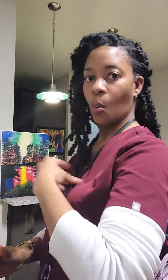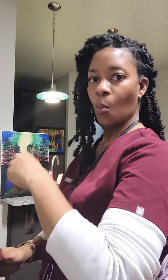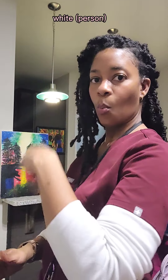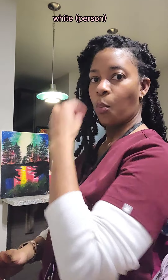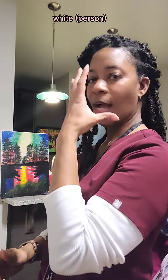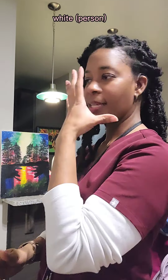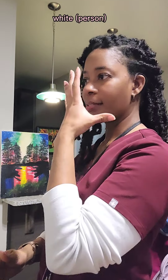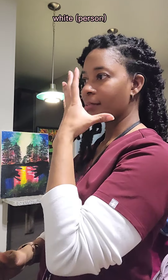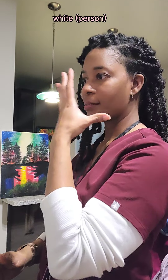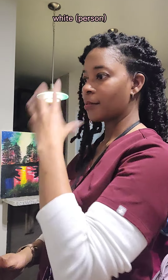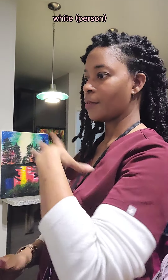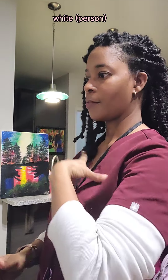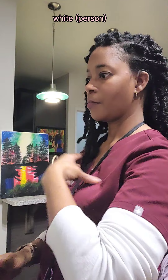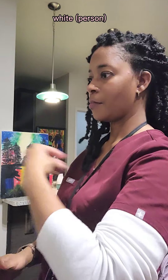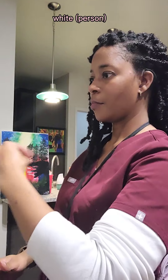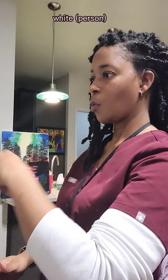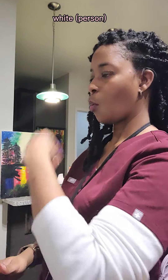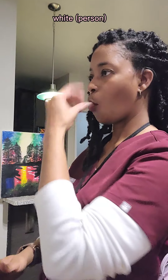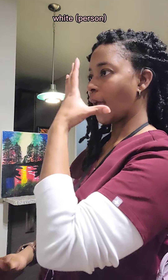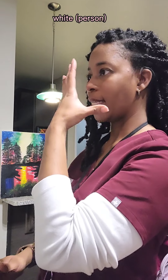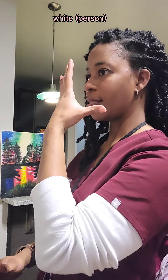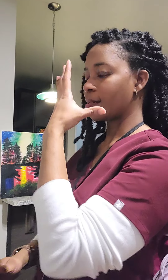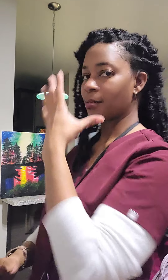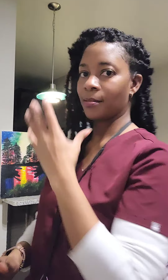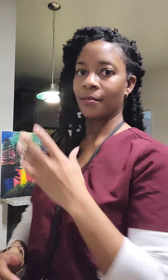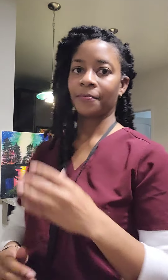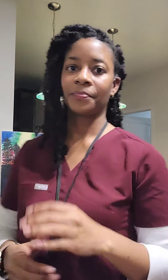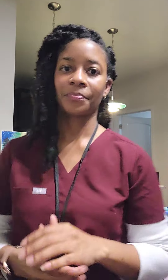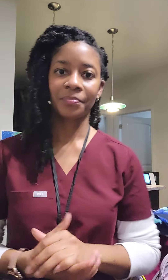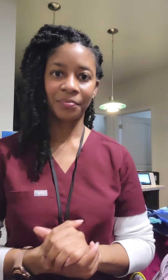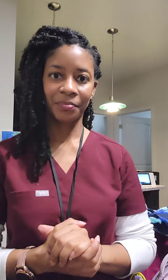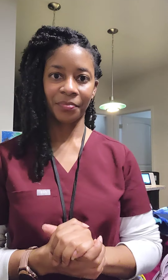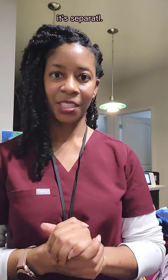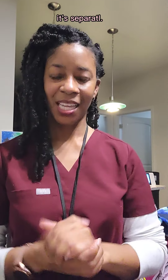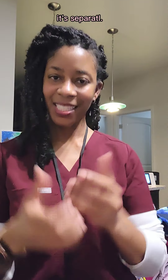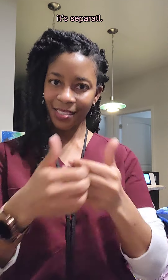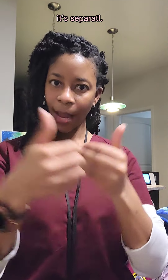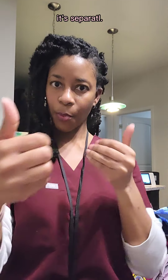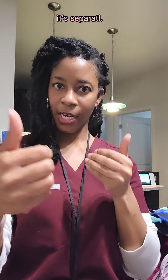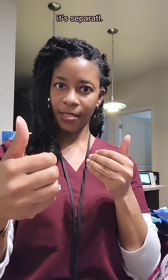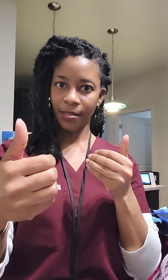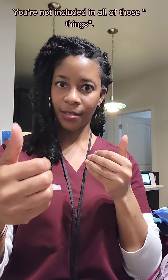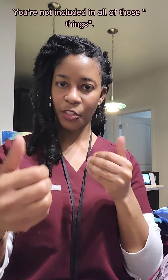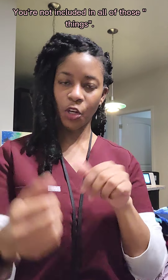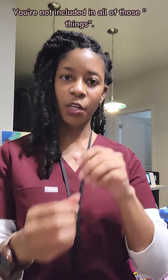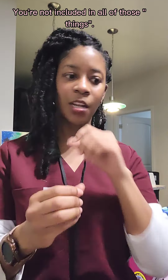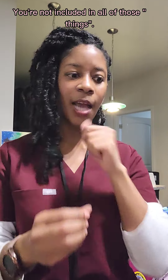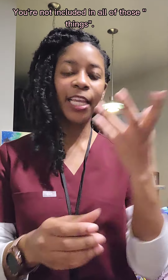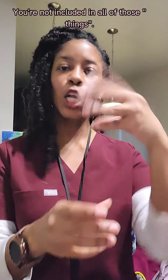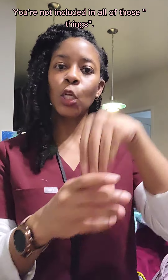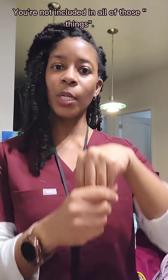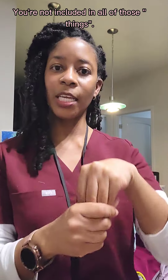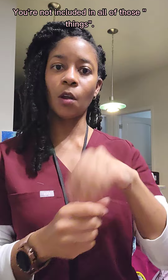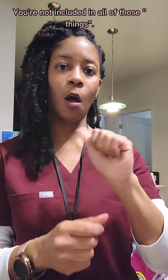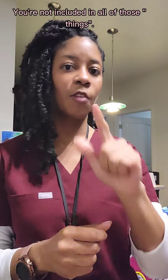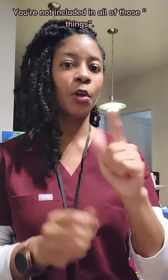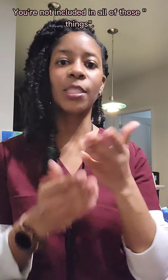White, white. It's separate. You're not included in all of those